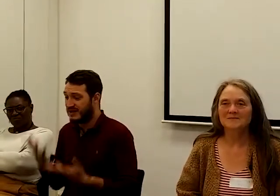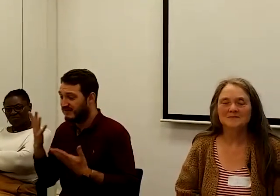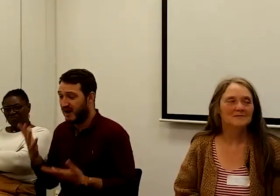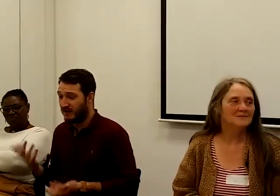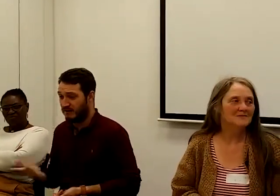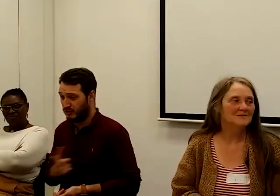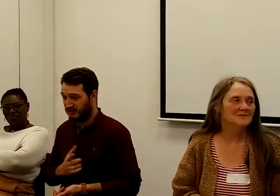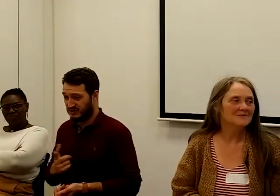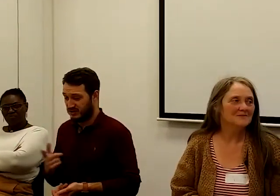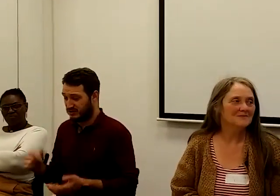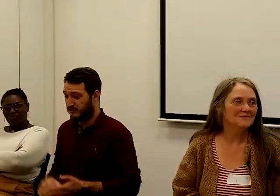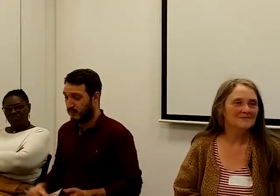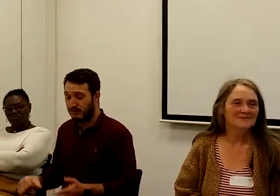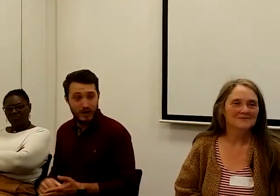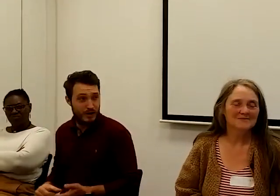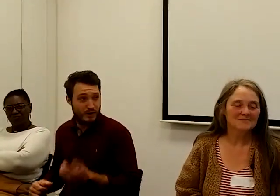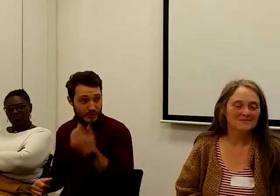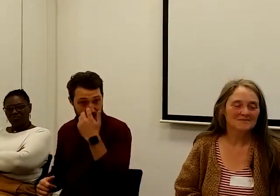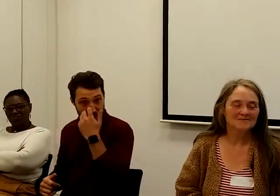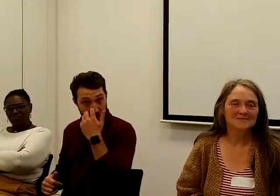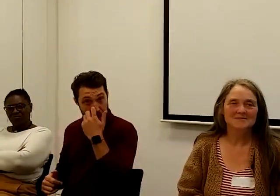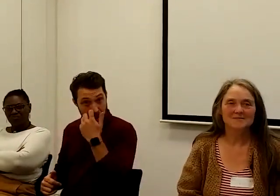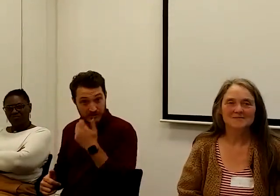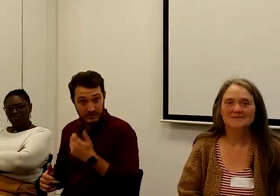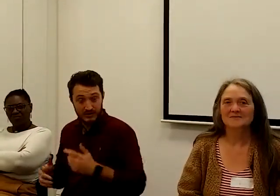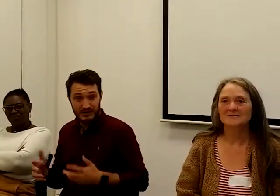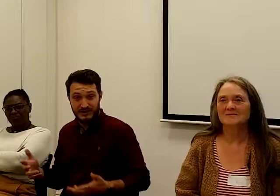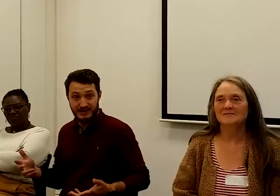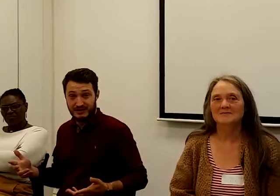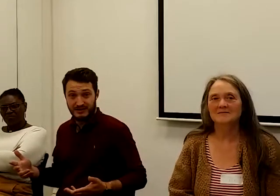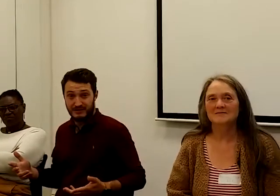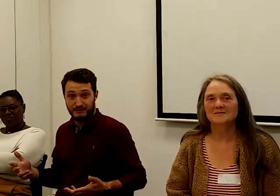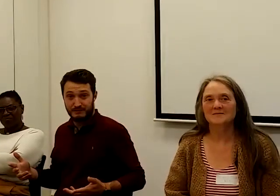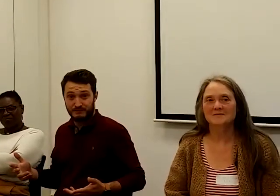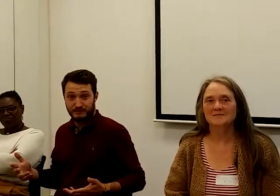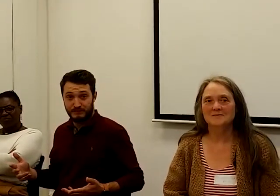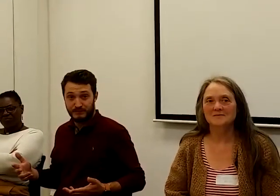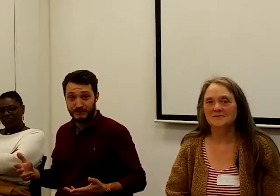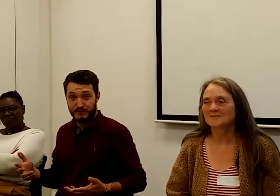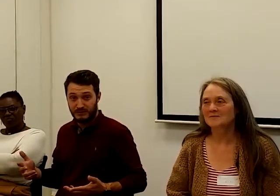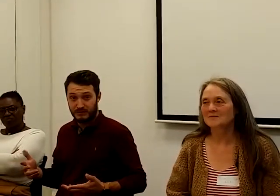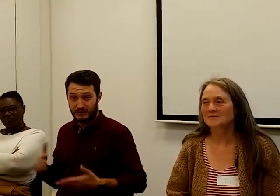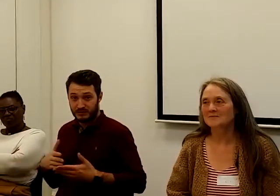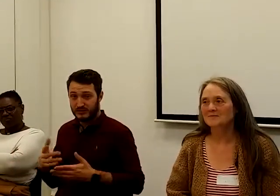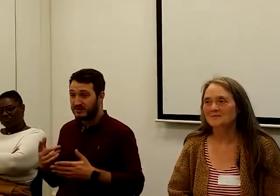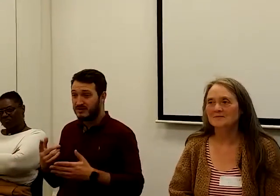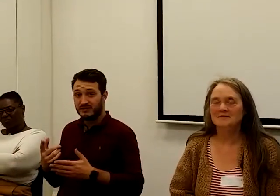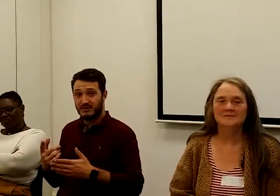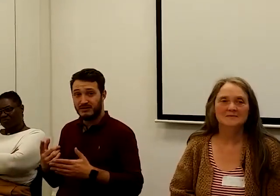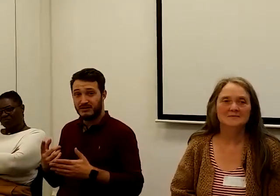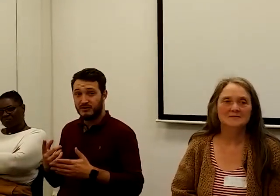claimant journey with you. Yeah, exactly. Yeah. One of those things. Or even just have individual videos, a few minutes.